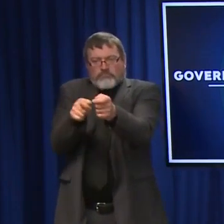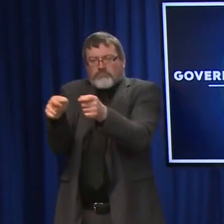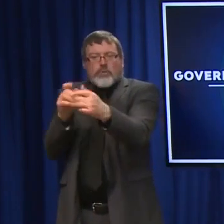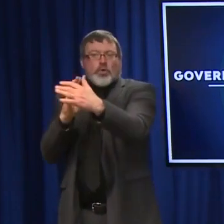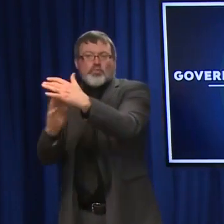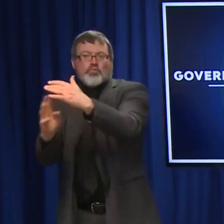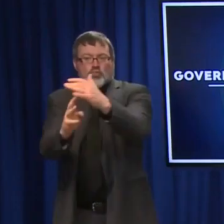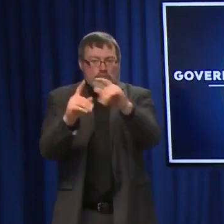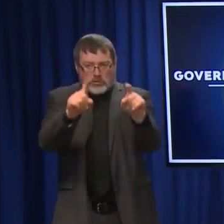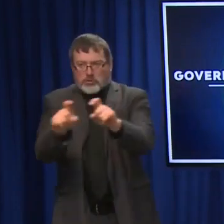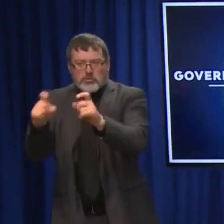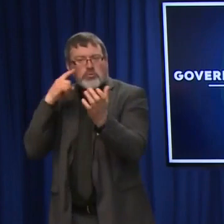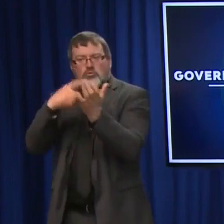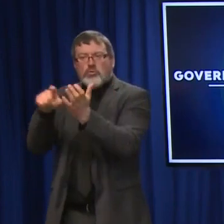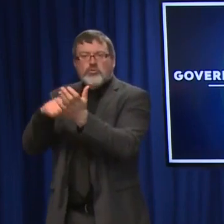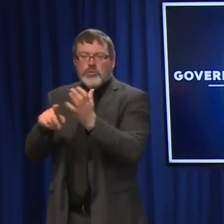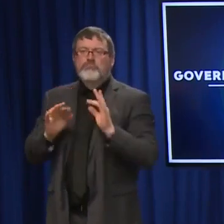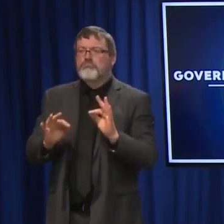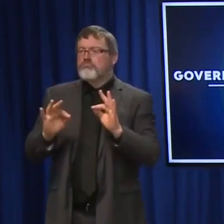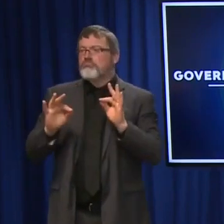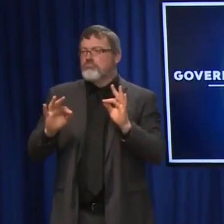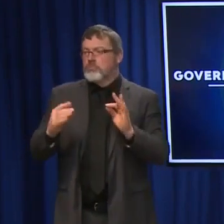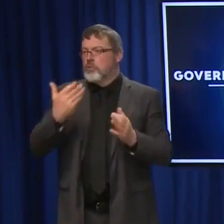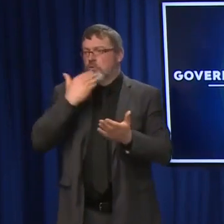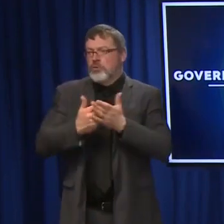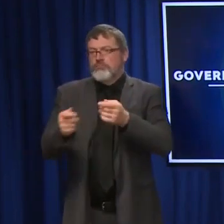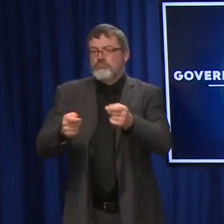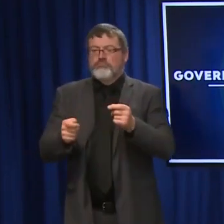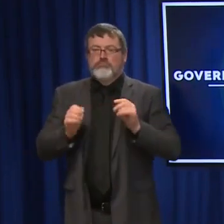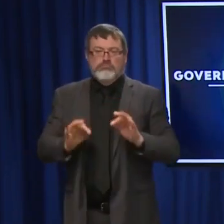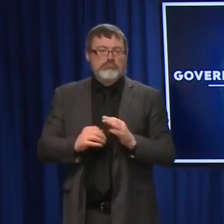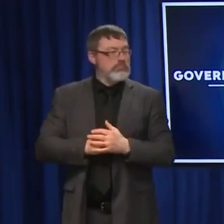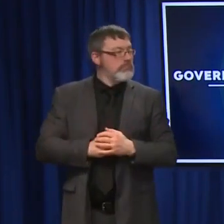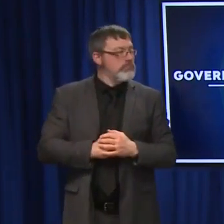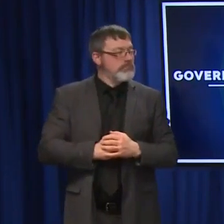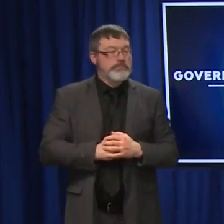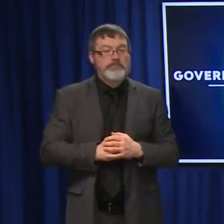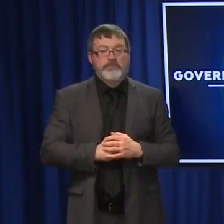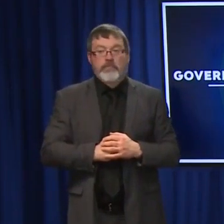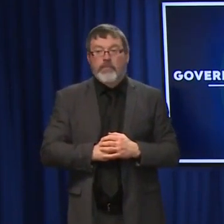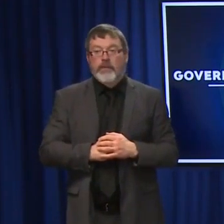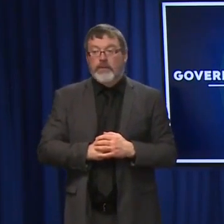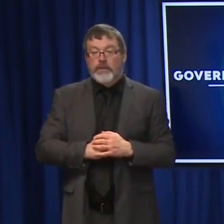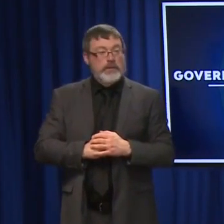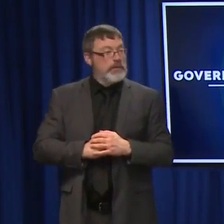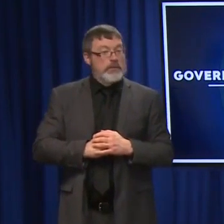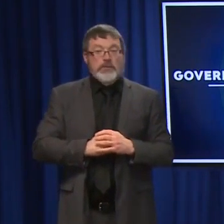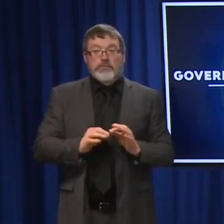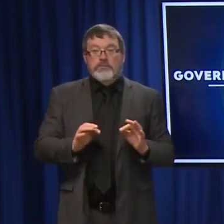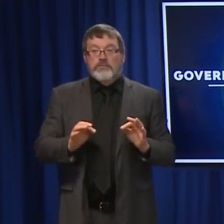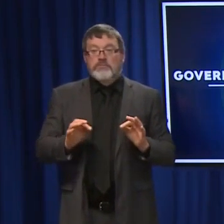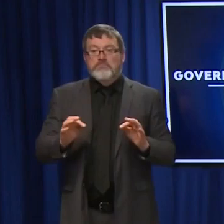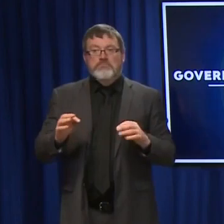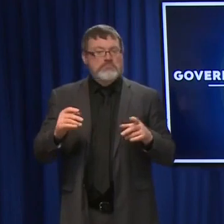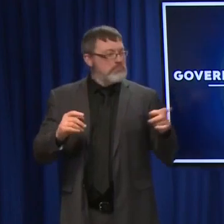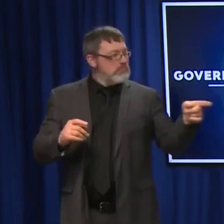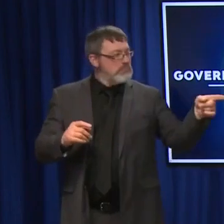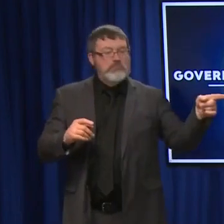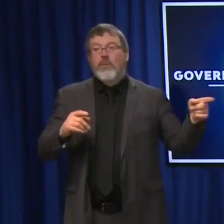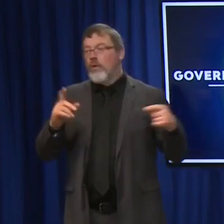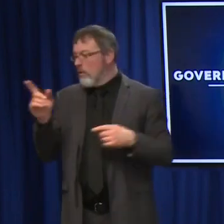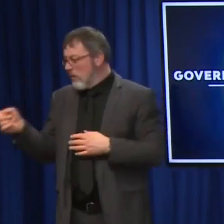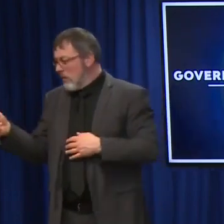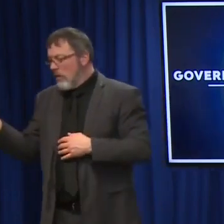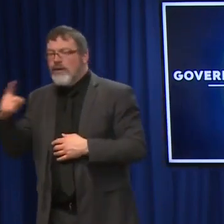We have some questions online. Yeah, you do have a couple folks on the line with questions, and your first one comes from Kathy